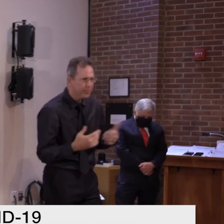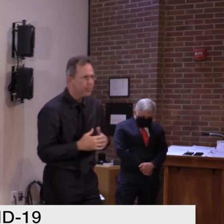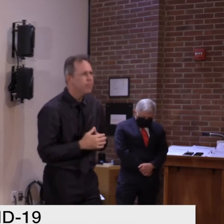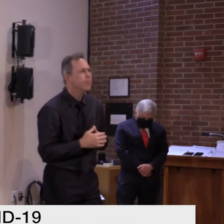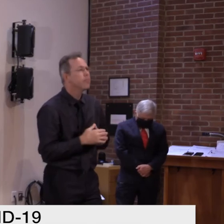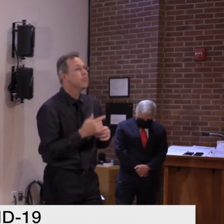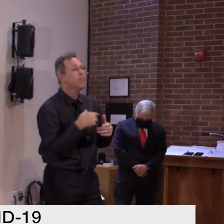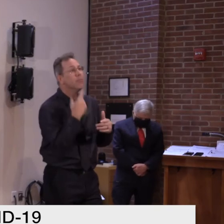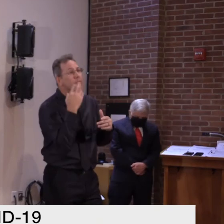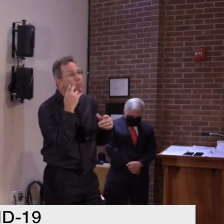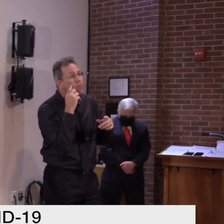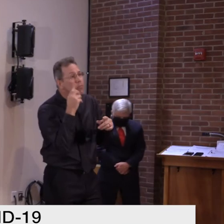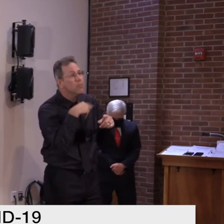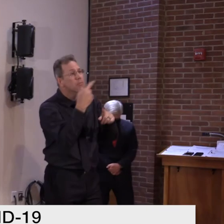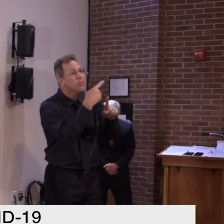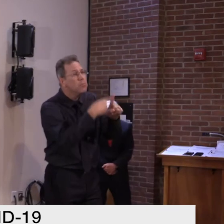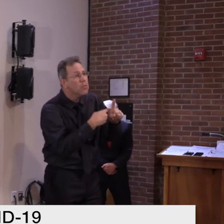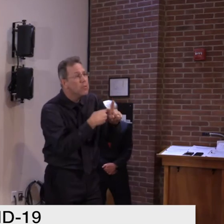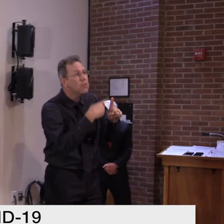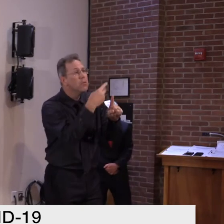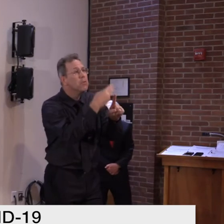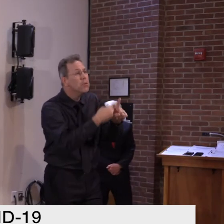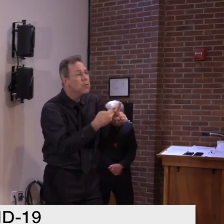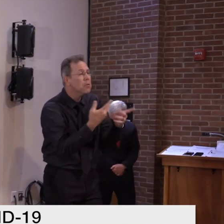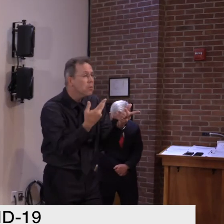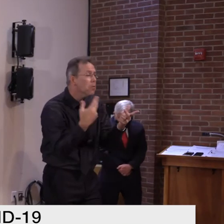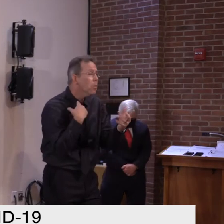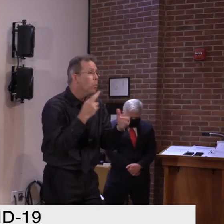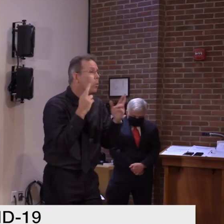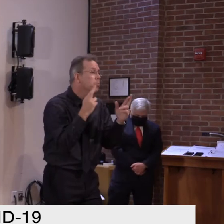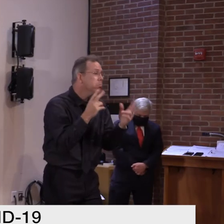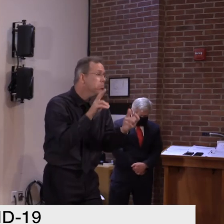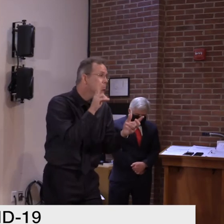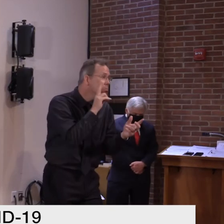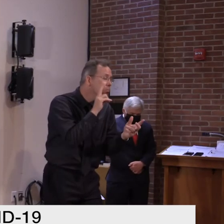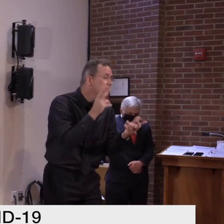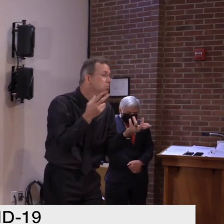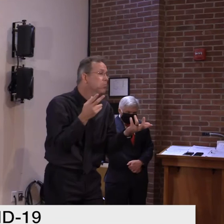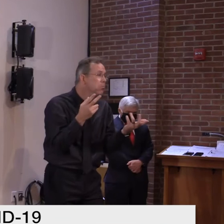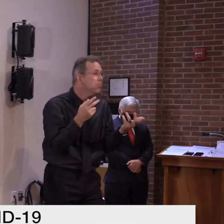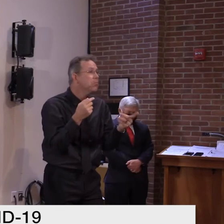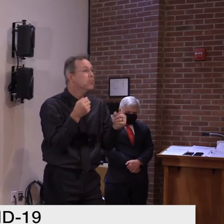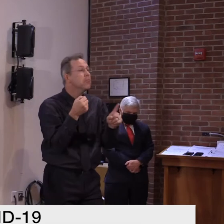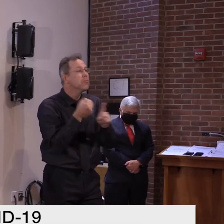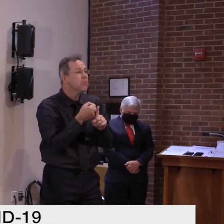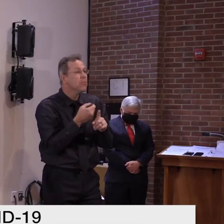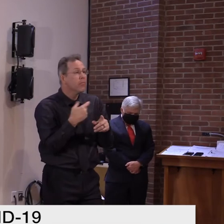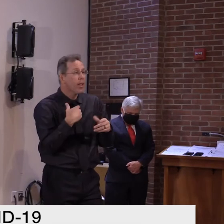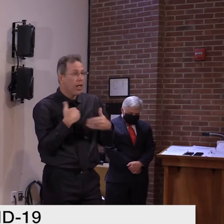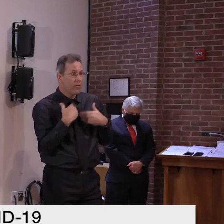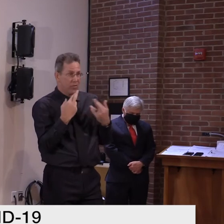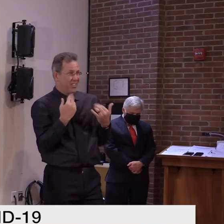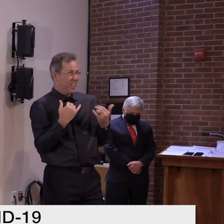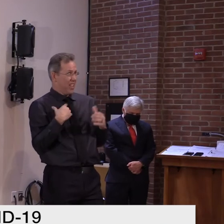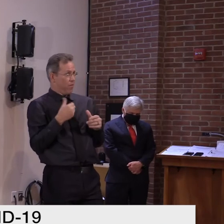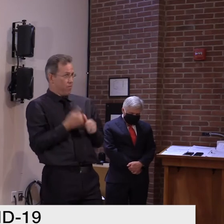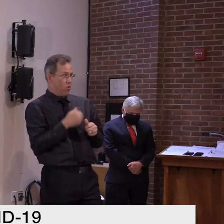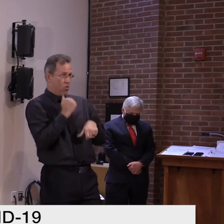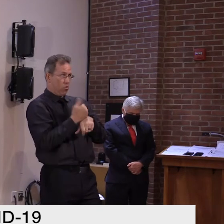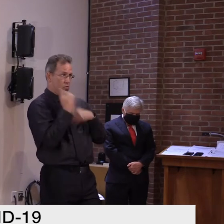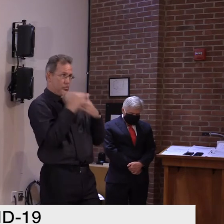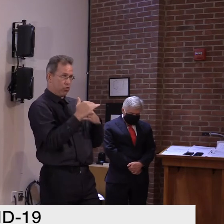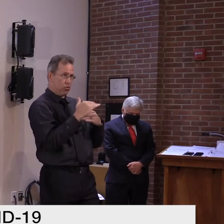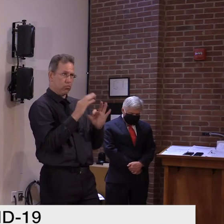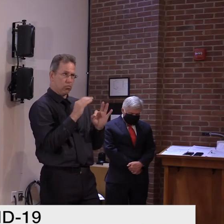month and a half. Uh, but my hope is, uh, that, uh, if we take the steps we're talking about today, uh, that we mitigate, uh,